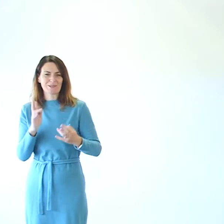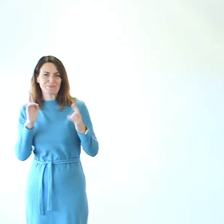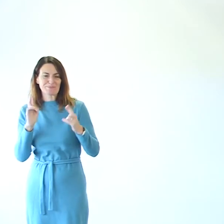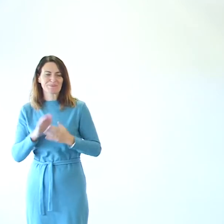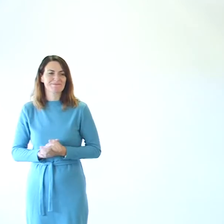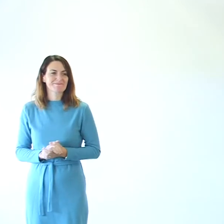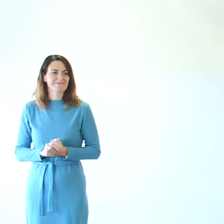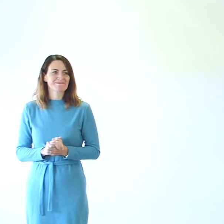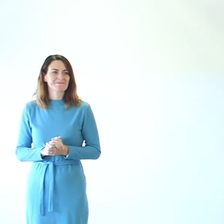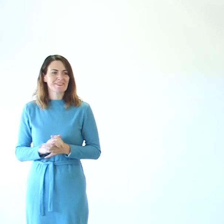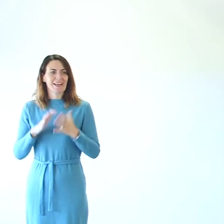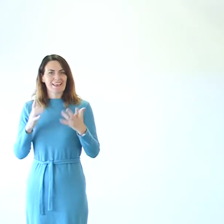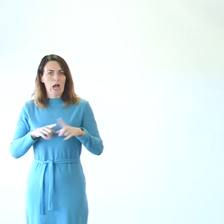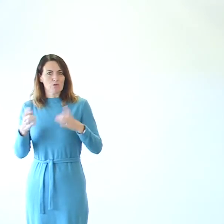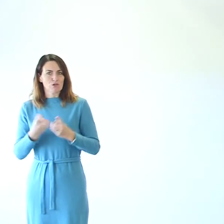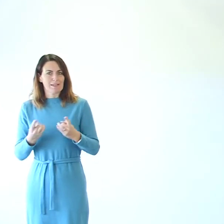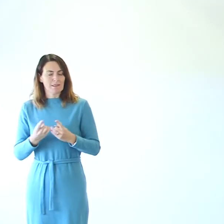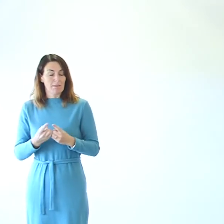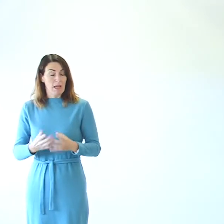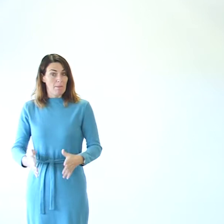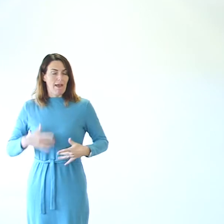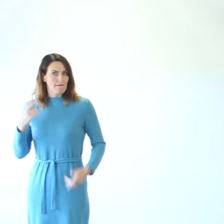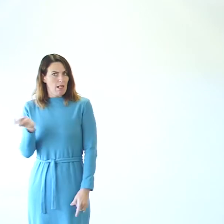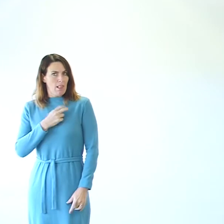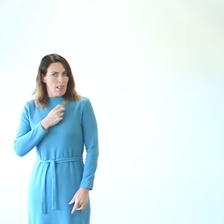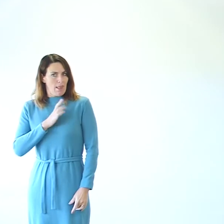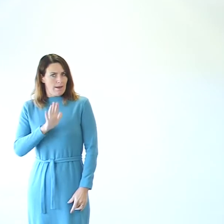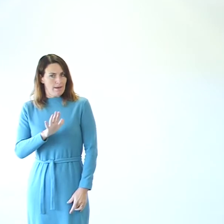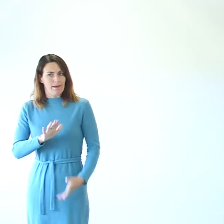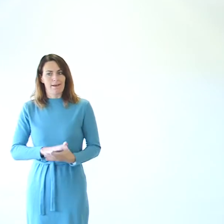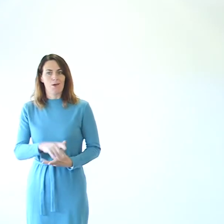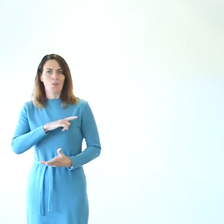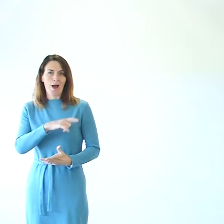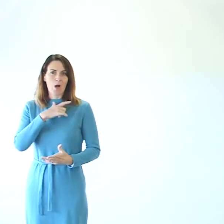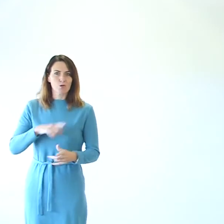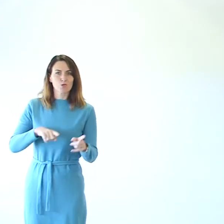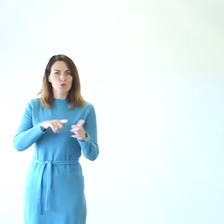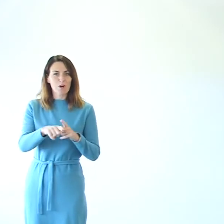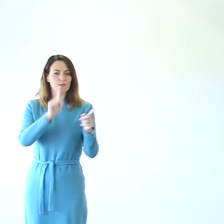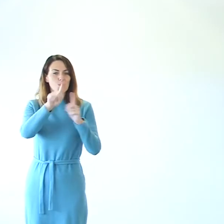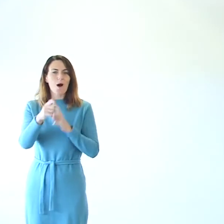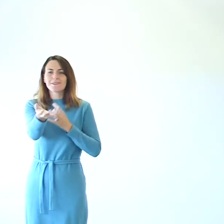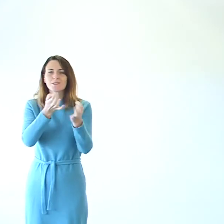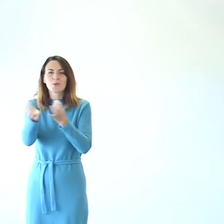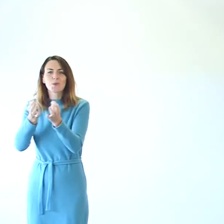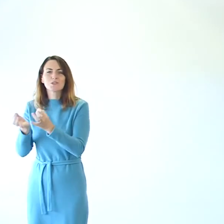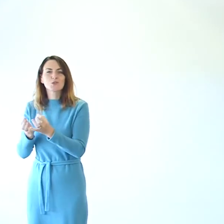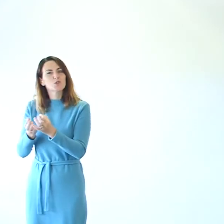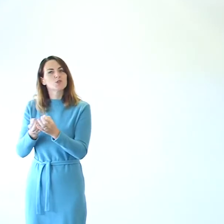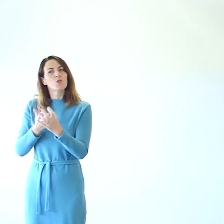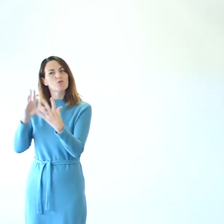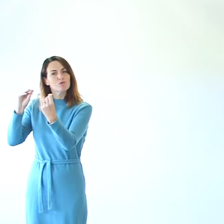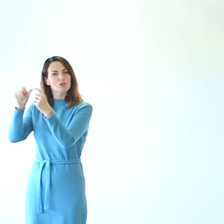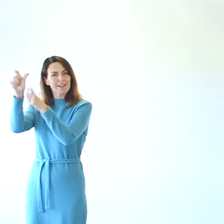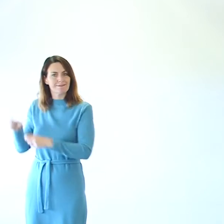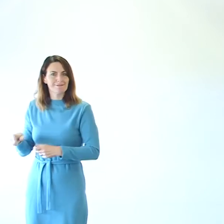something now which is making me extremely nervous. Which is to try to pick up some of the questions that are in the